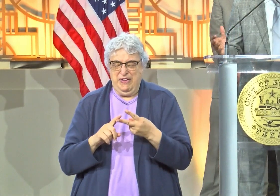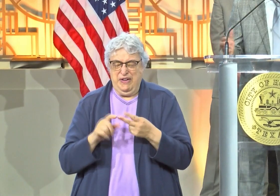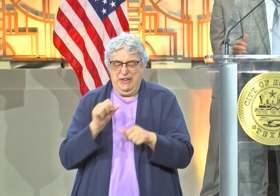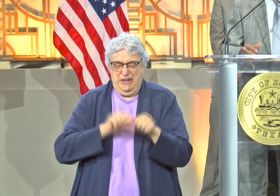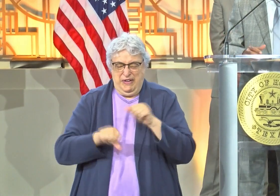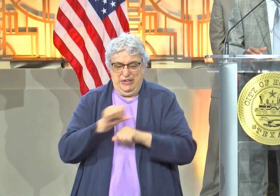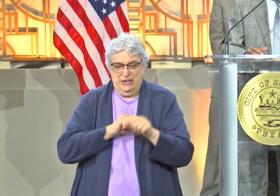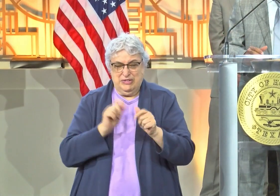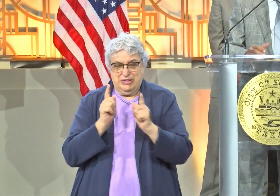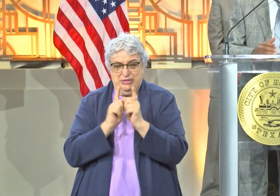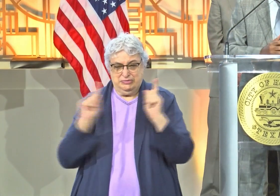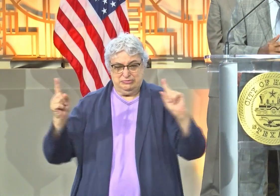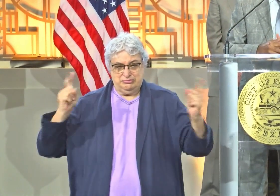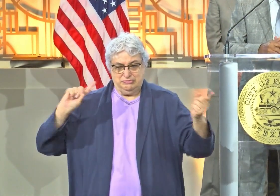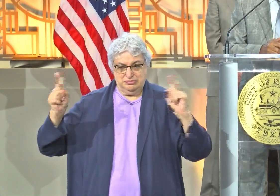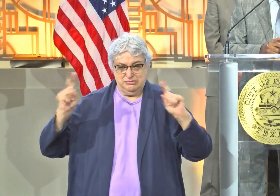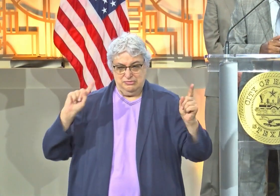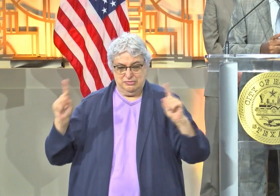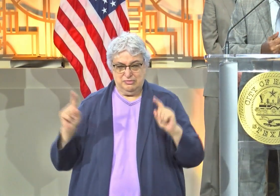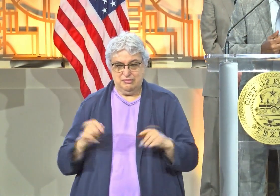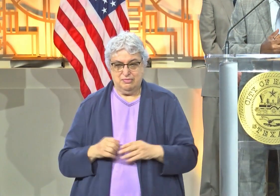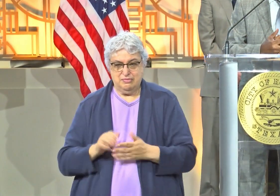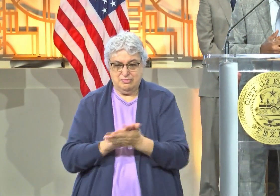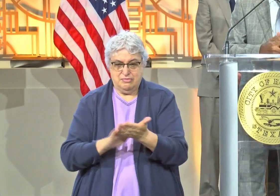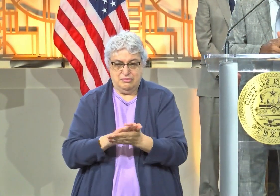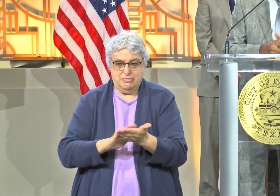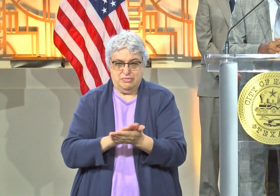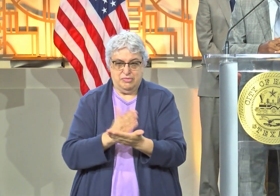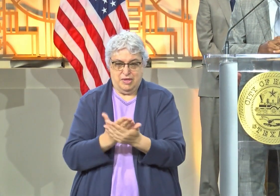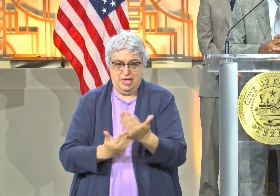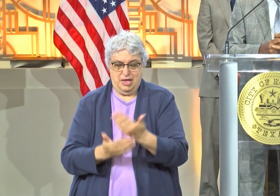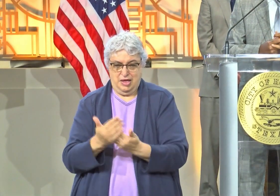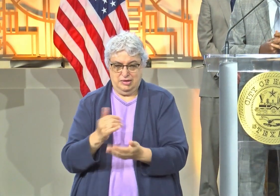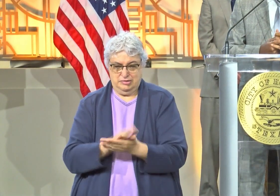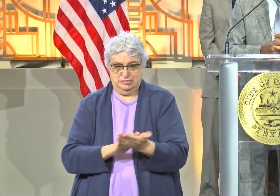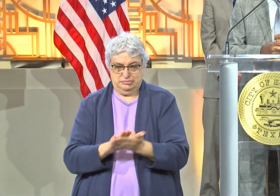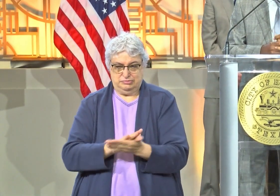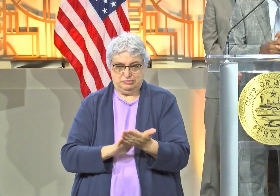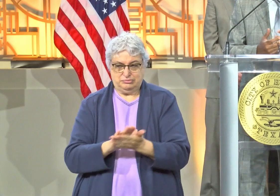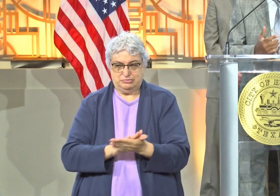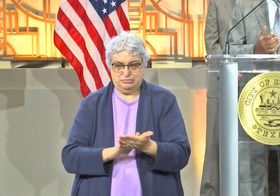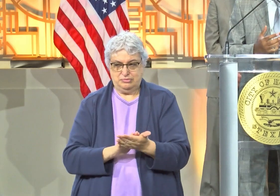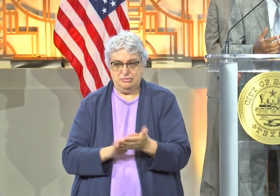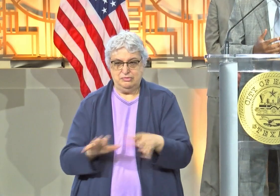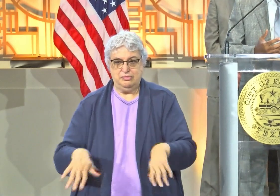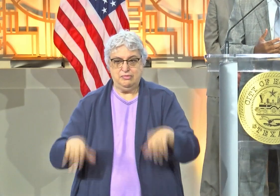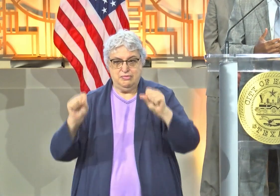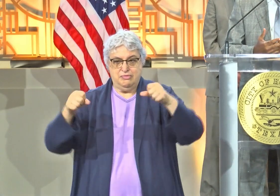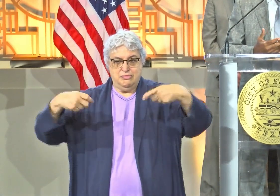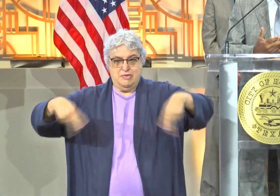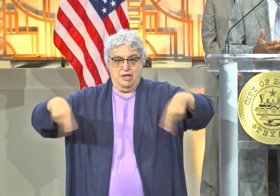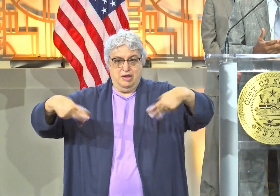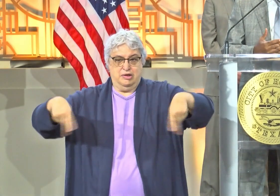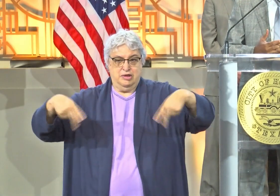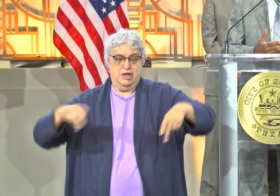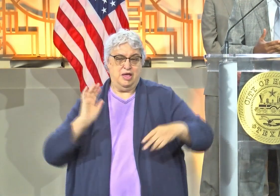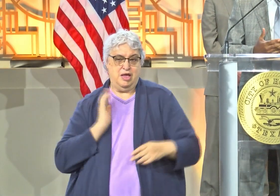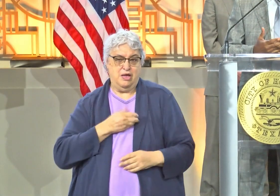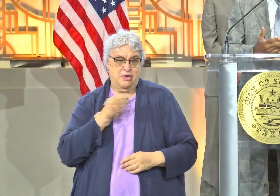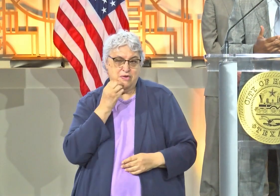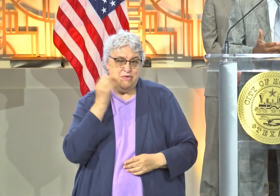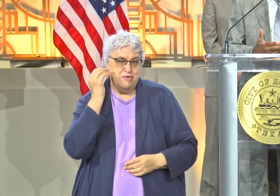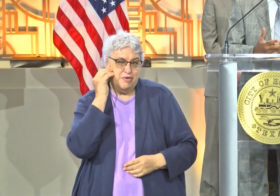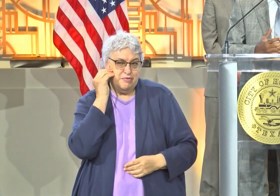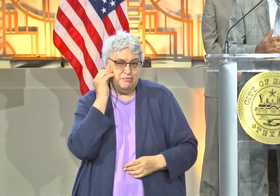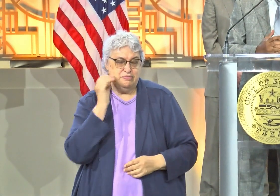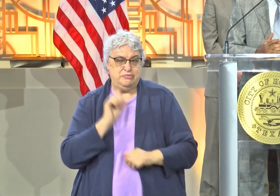social distancing, whether or not we are washing our hands, whether or not we are holding these parties at our homes, in